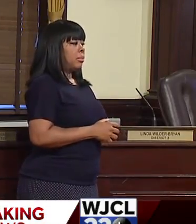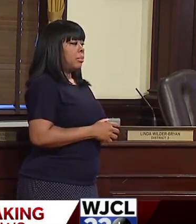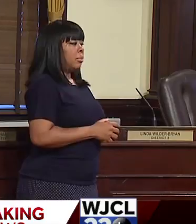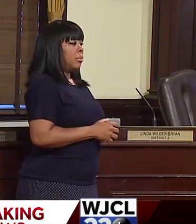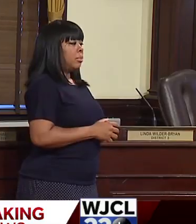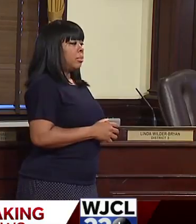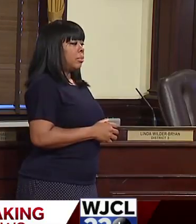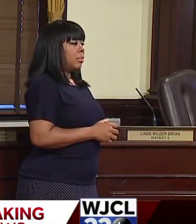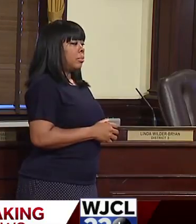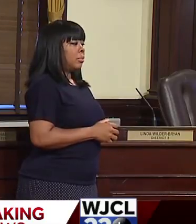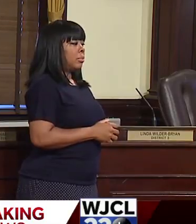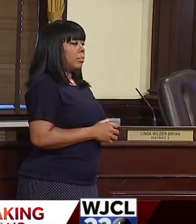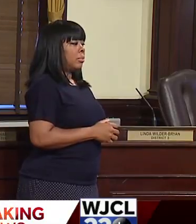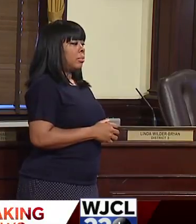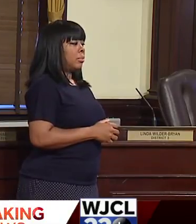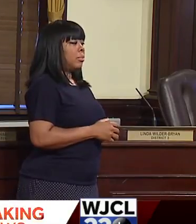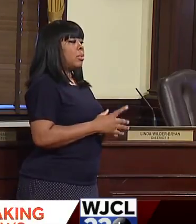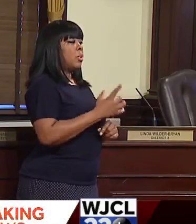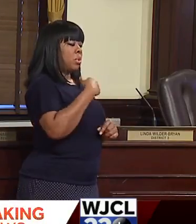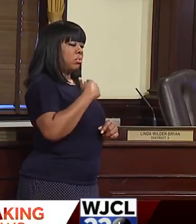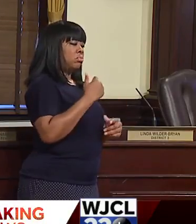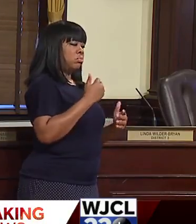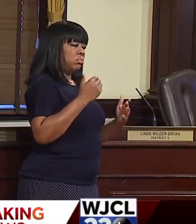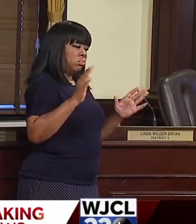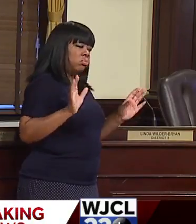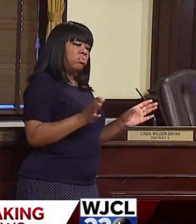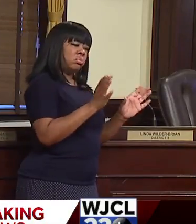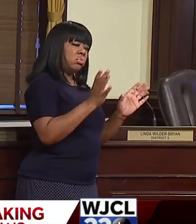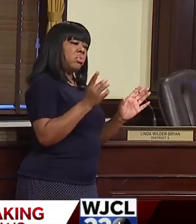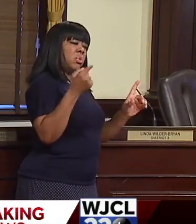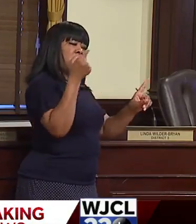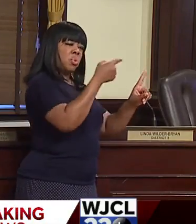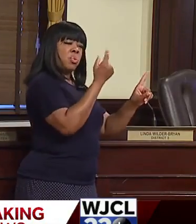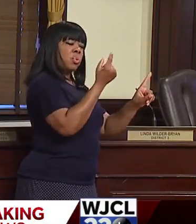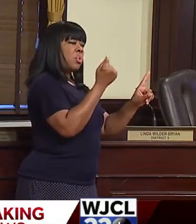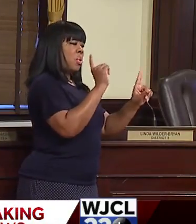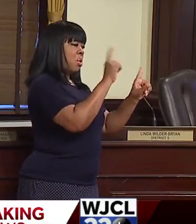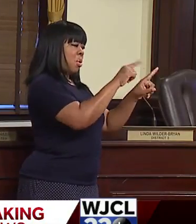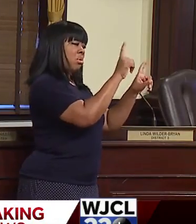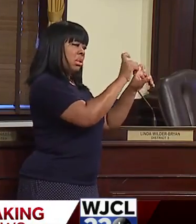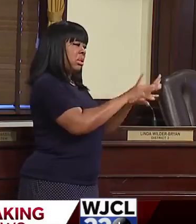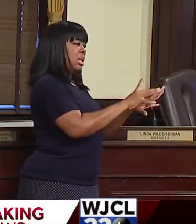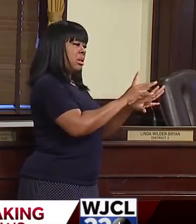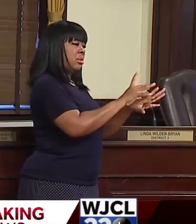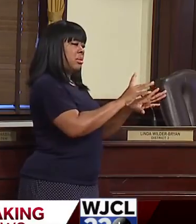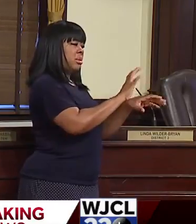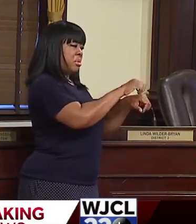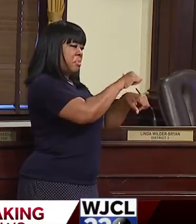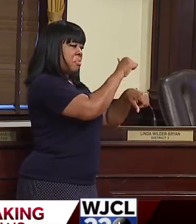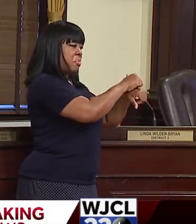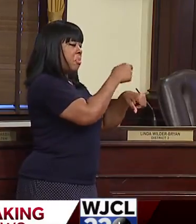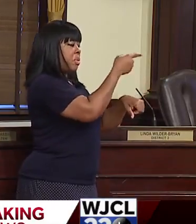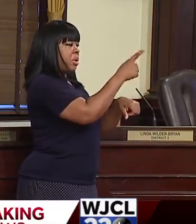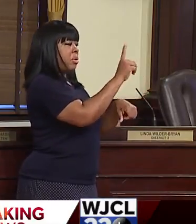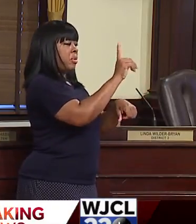to go ahead and make an appointment to be tested at the Temple of Glory